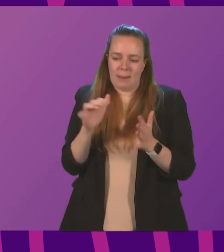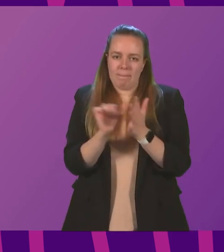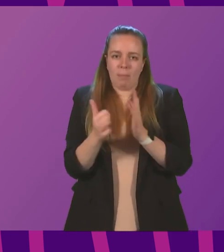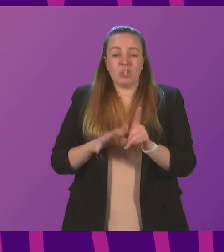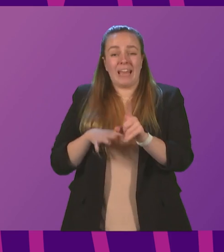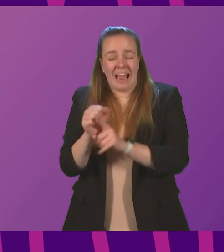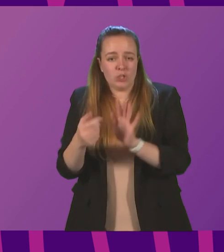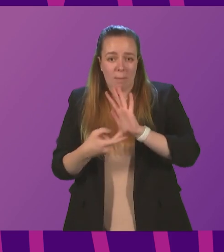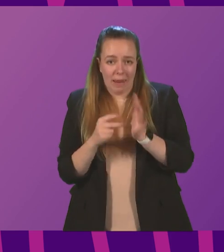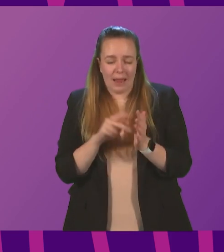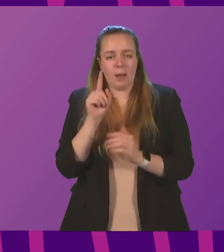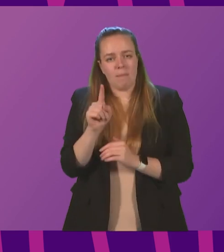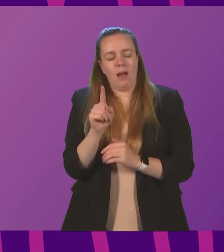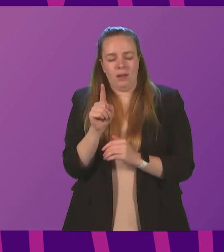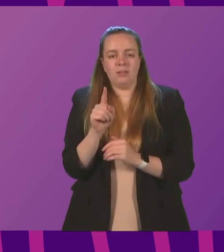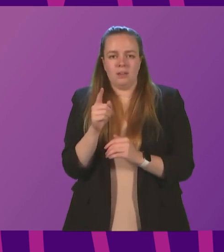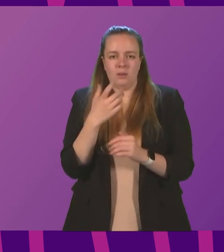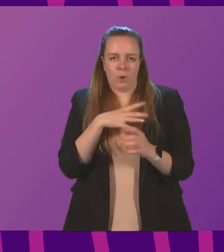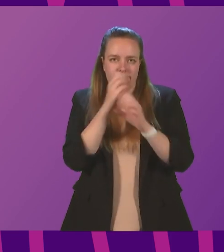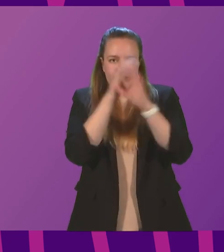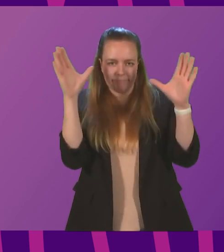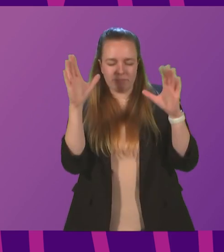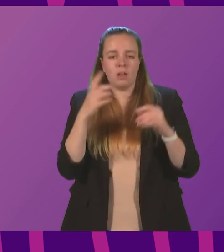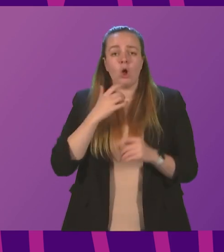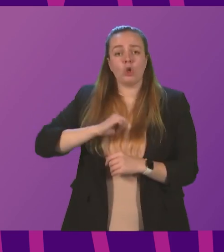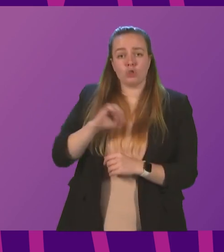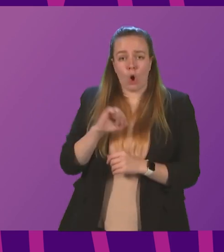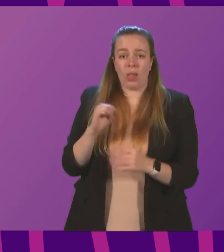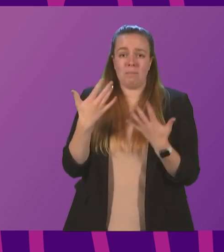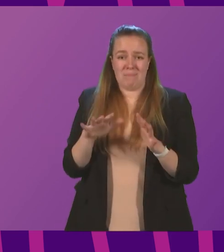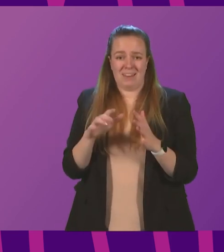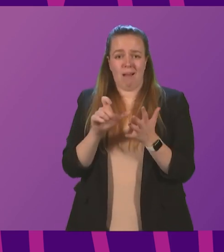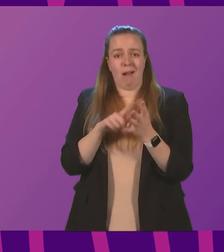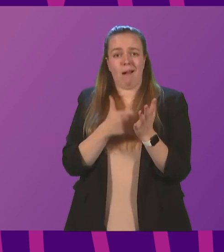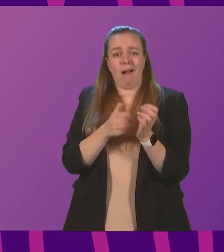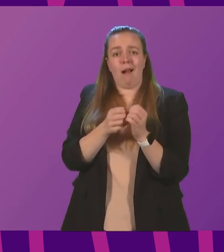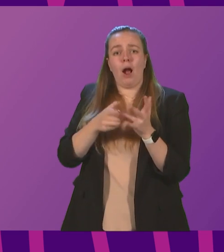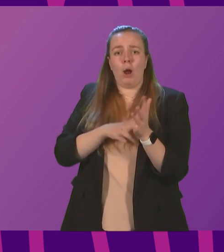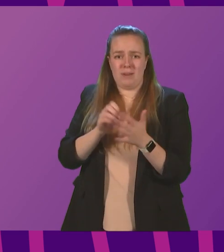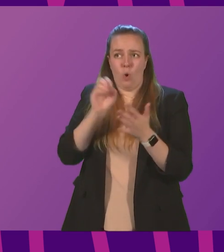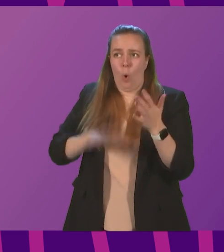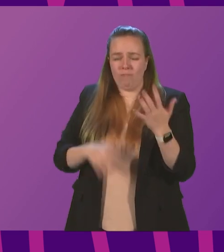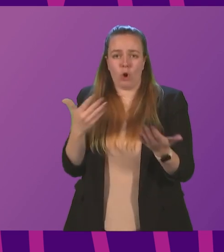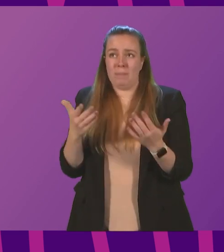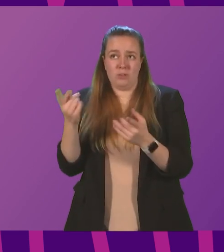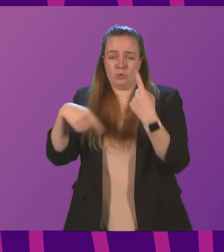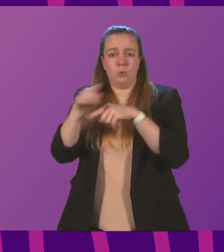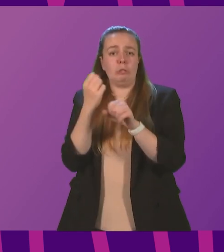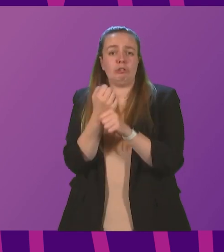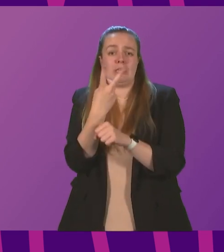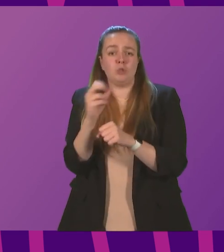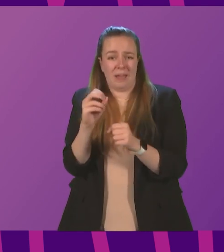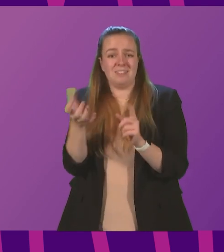plan. But again, let's put this into context. Scotland has decarbonised faster than any G20 country. That's an